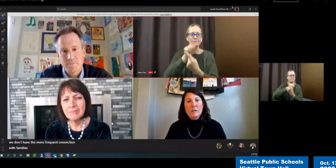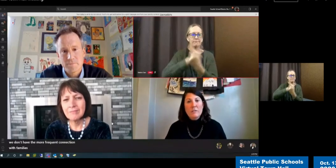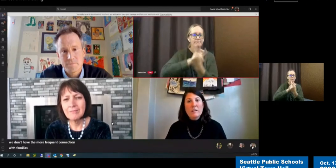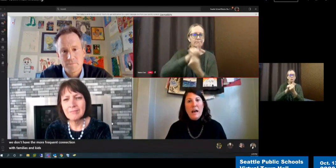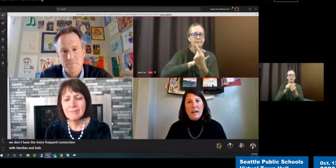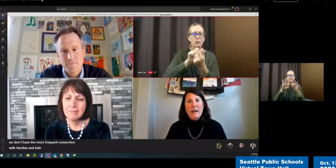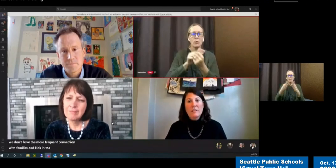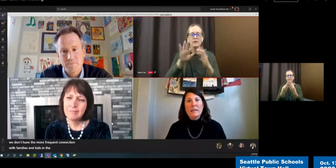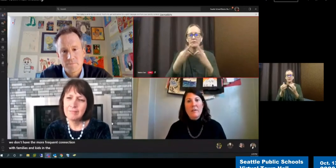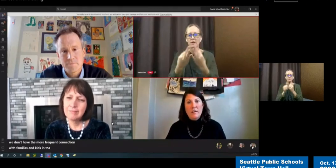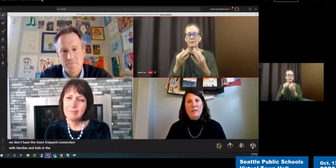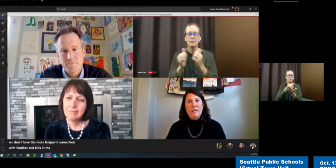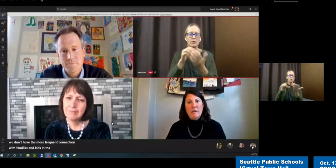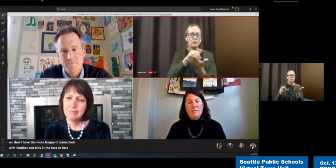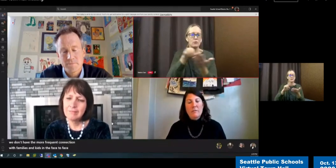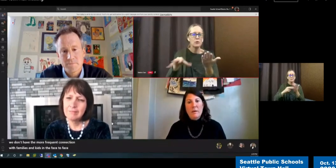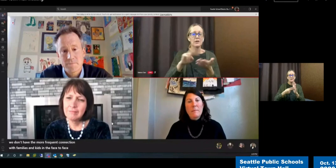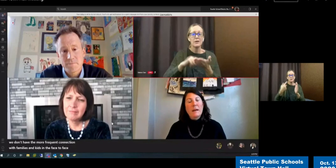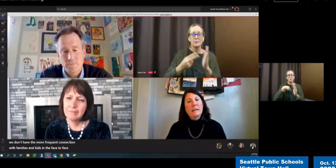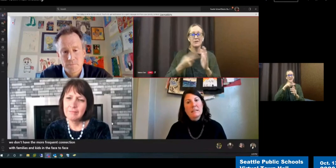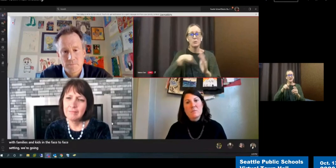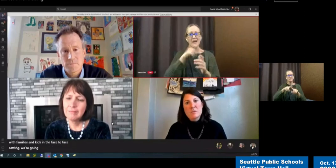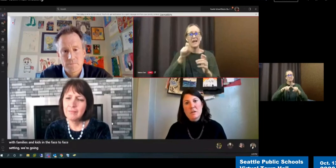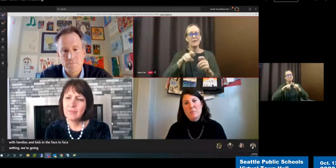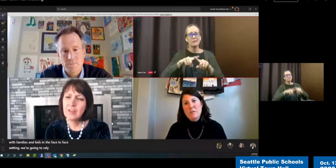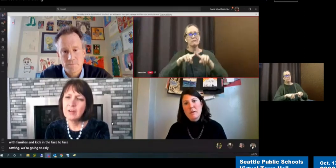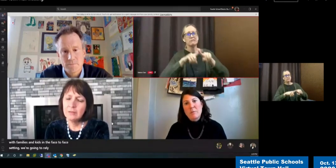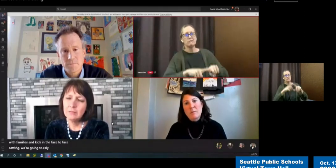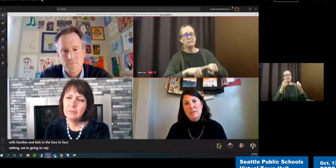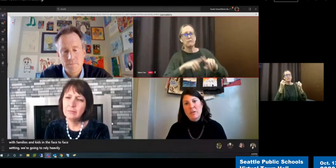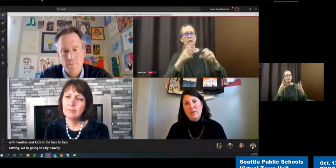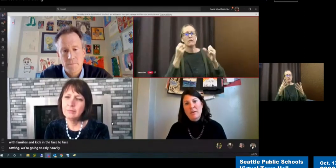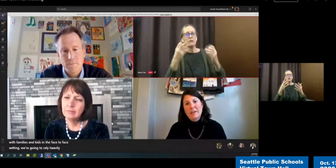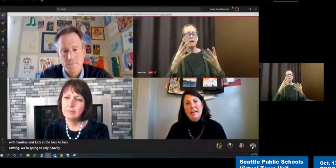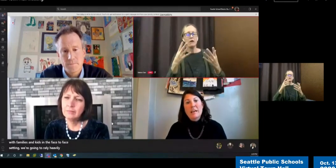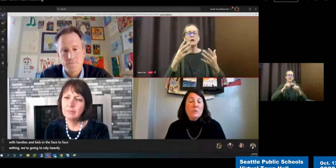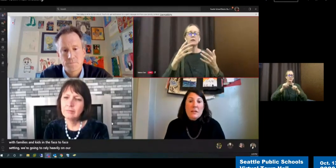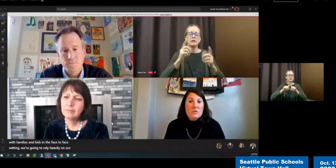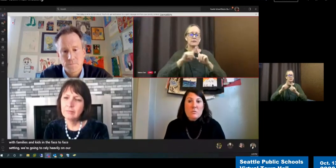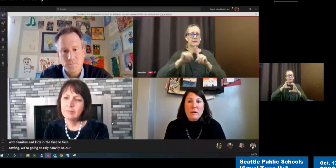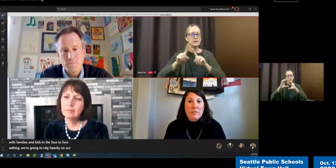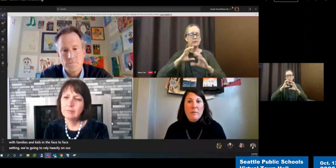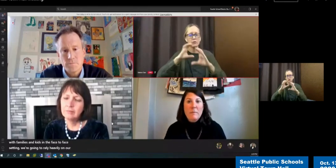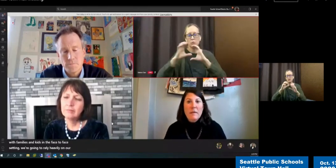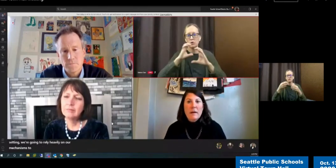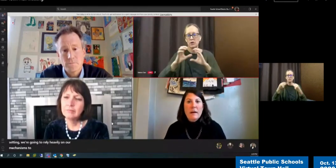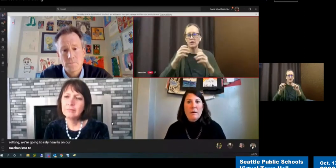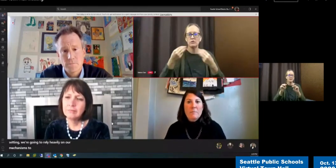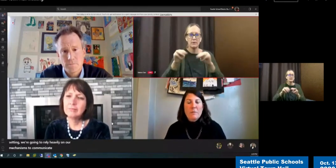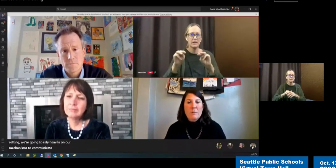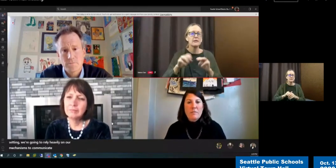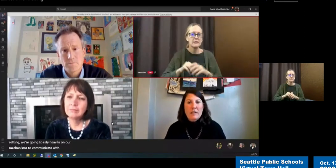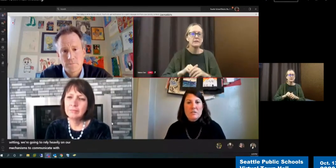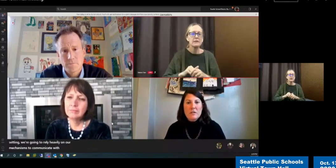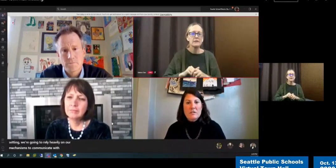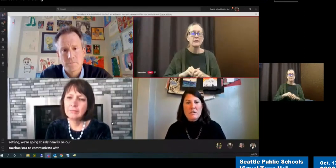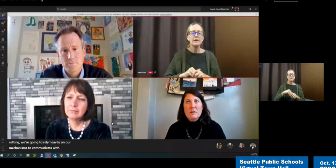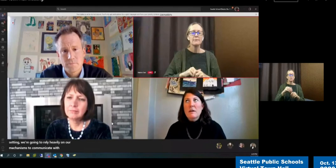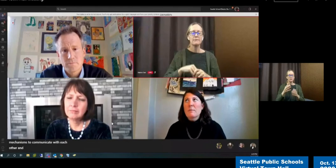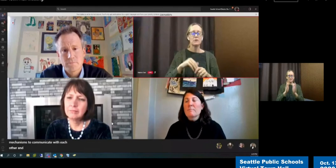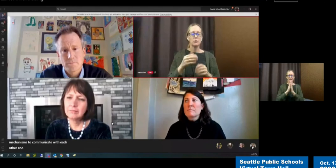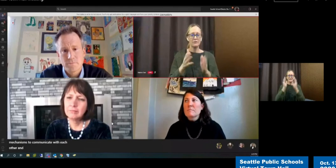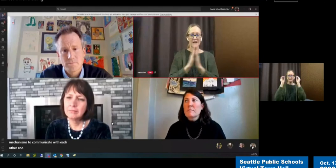we're going to rely heavily on our mechanisms to communicate with each other. And so that's just one of them, um, that we've asked our,